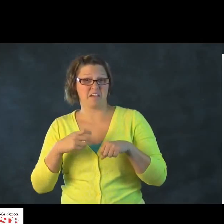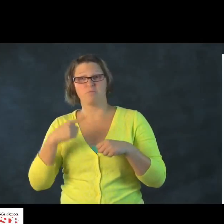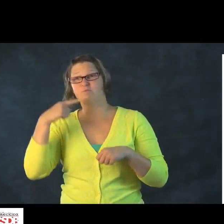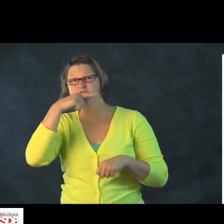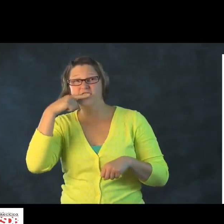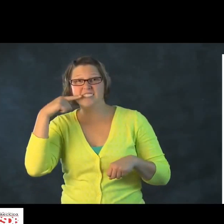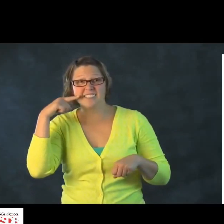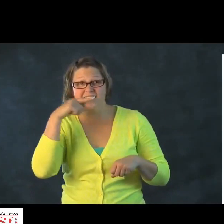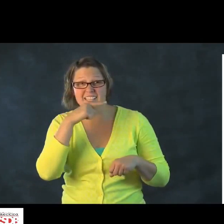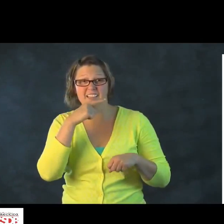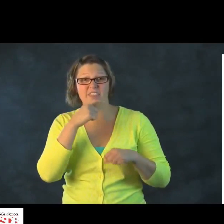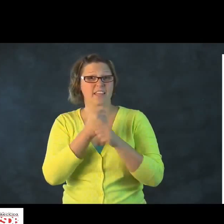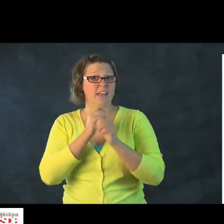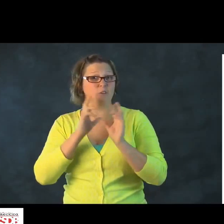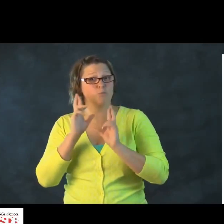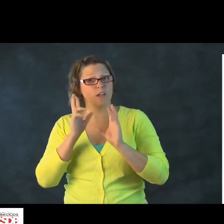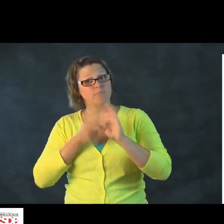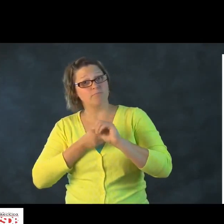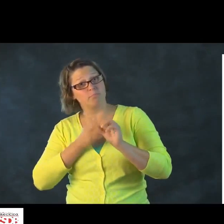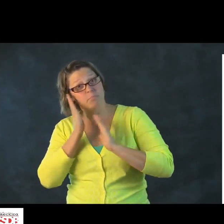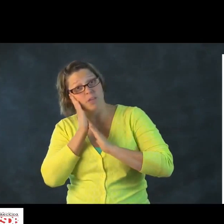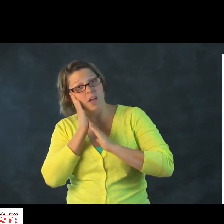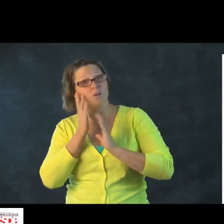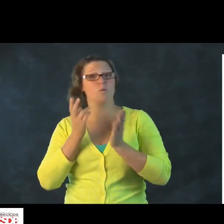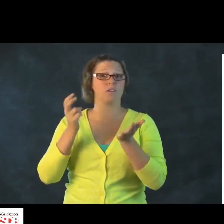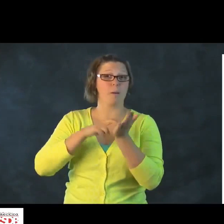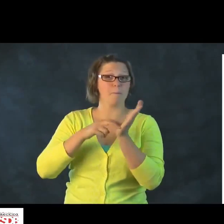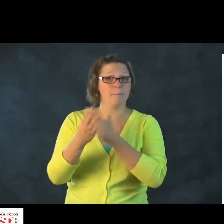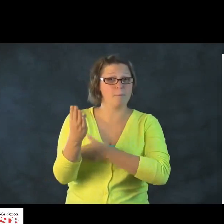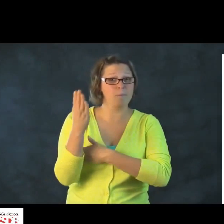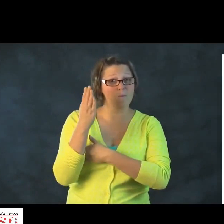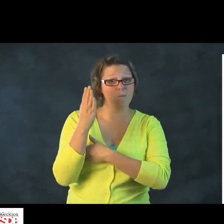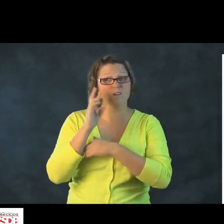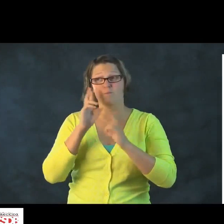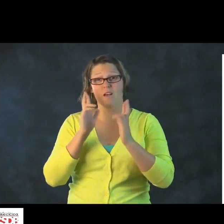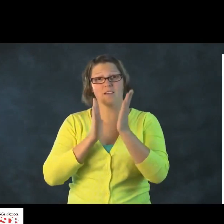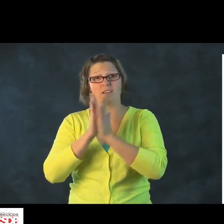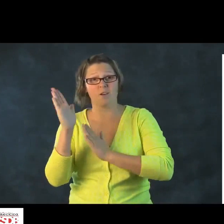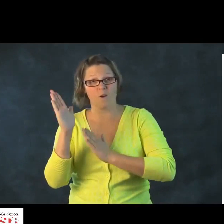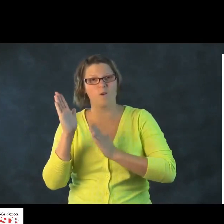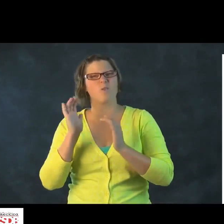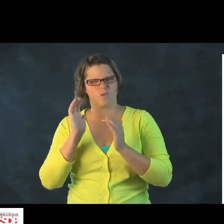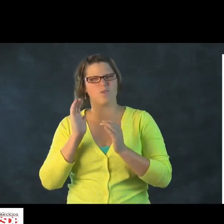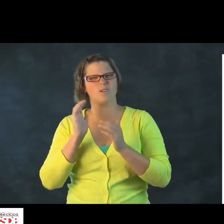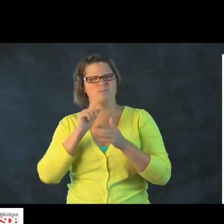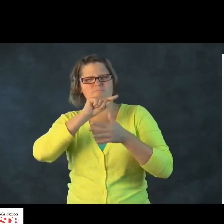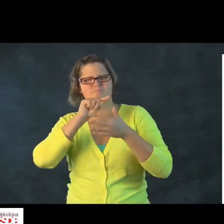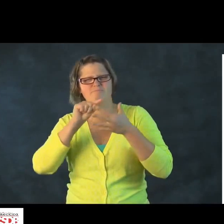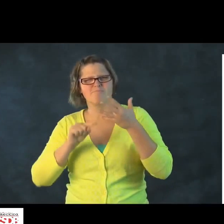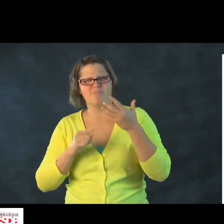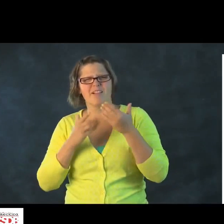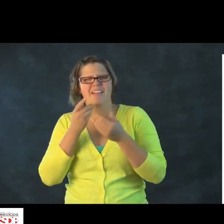Again, you can do this during bath time or when they're brushing their teeth or the bedtime routine.